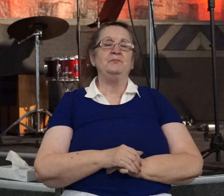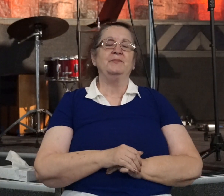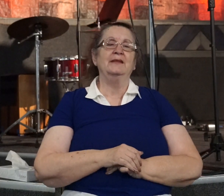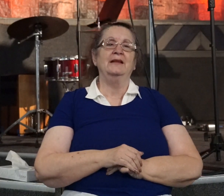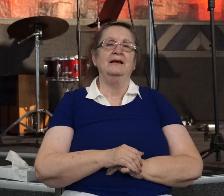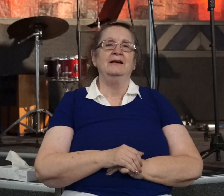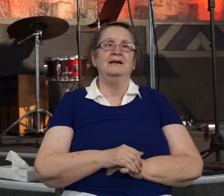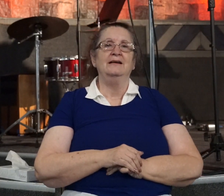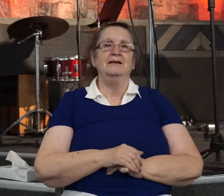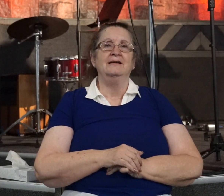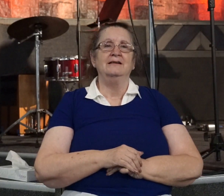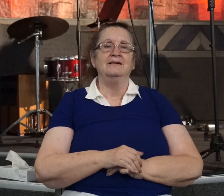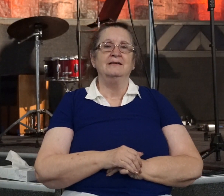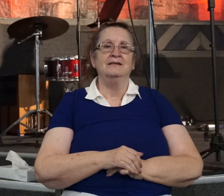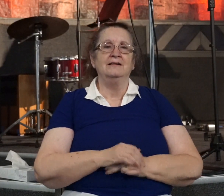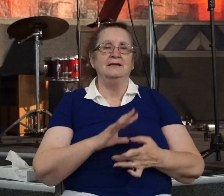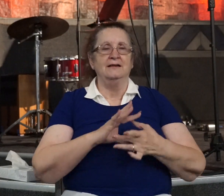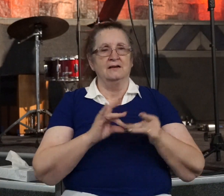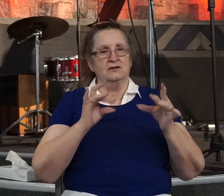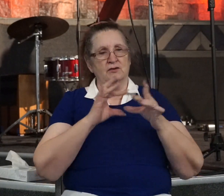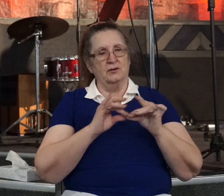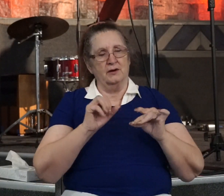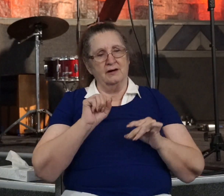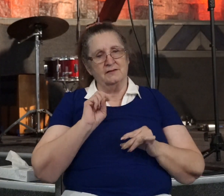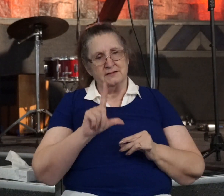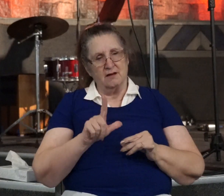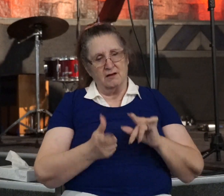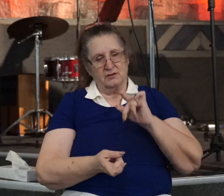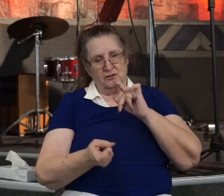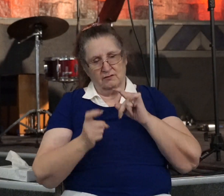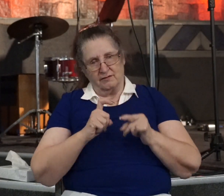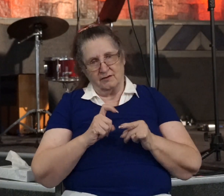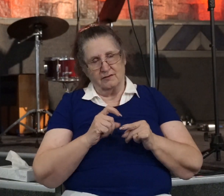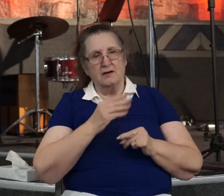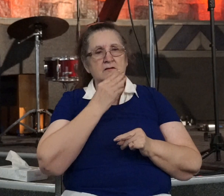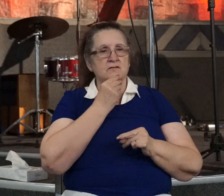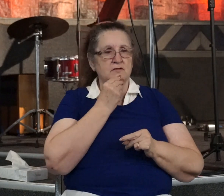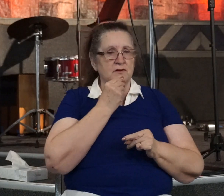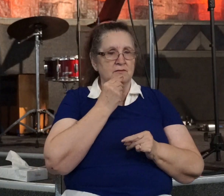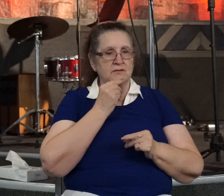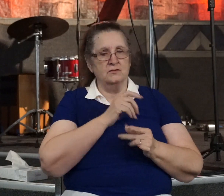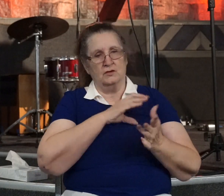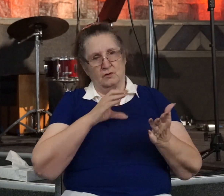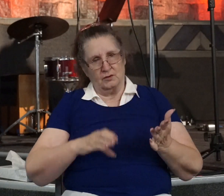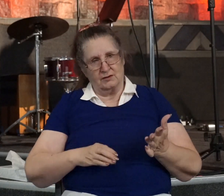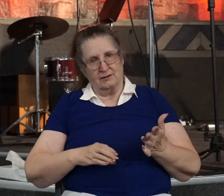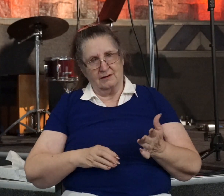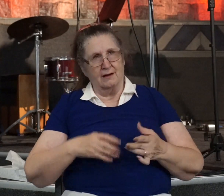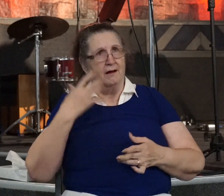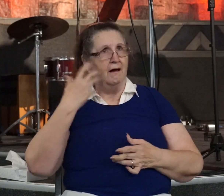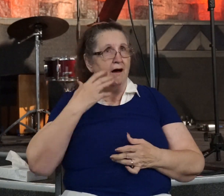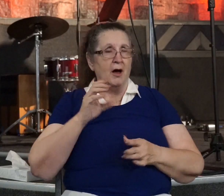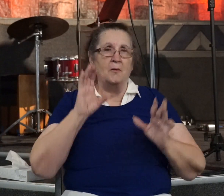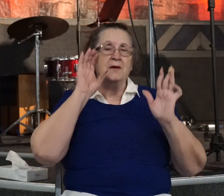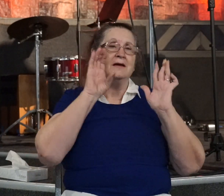And so the story of Saul's conversion from Judaism to Christianity is an amazing picture of really what